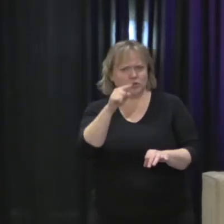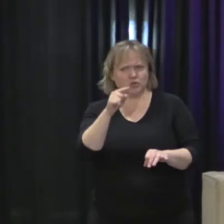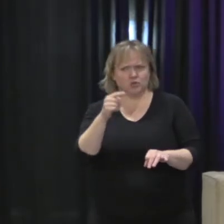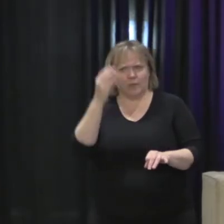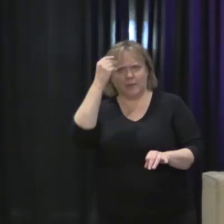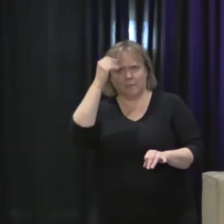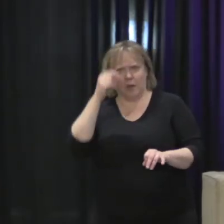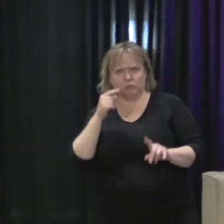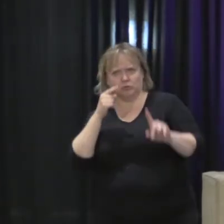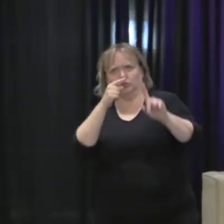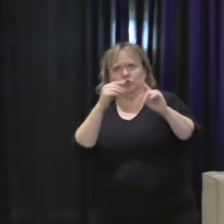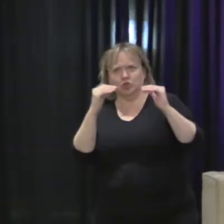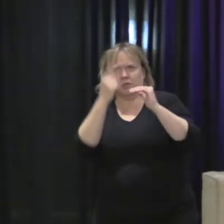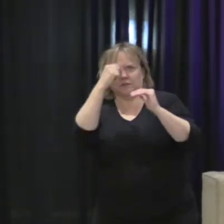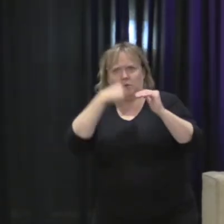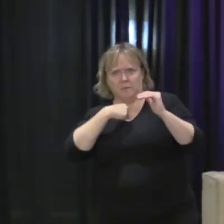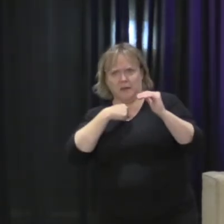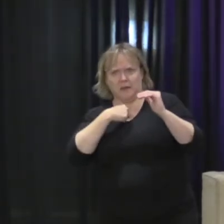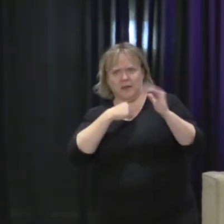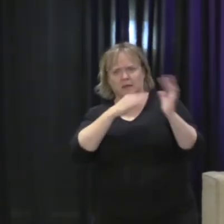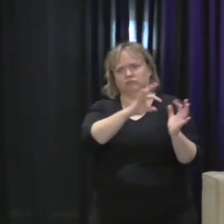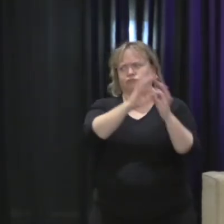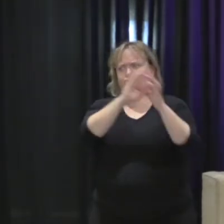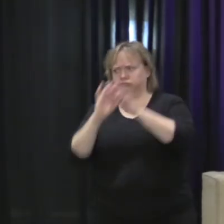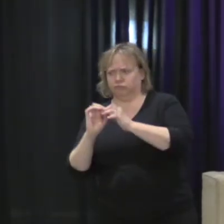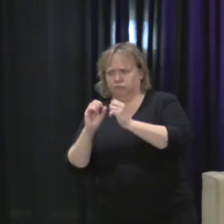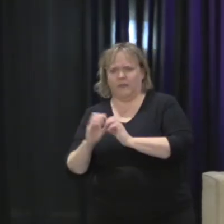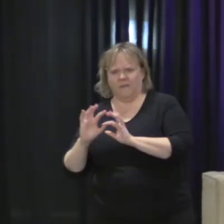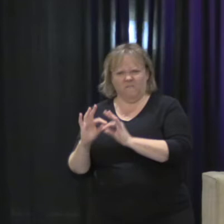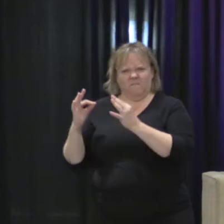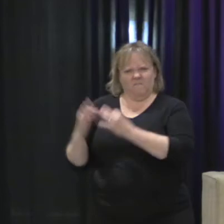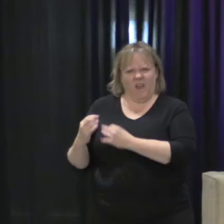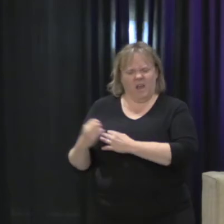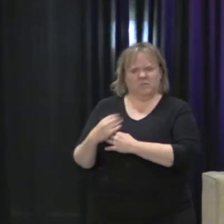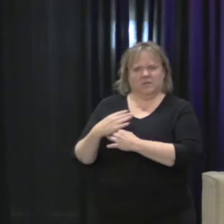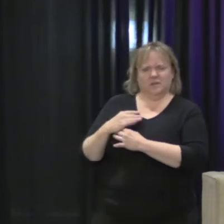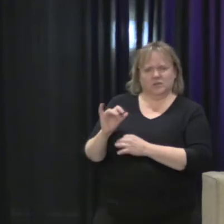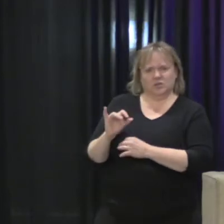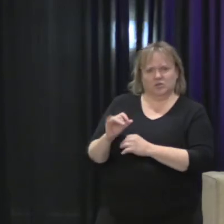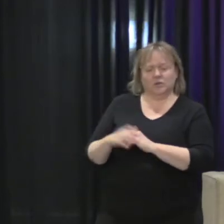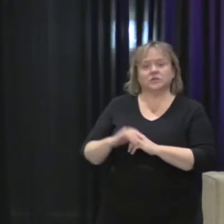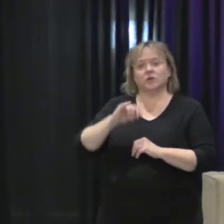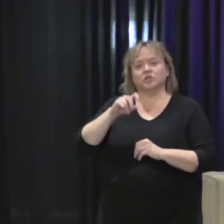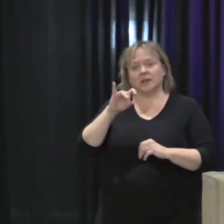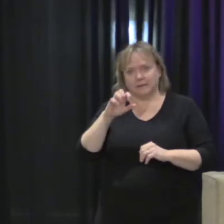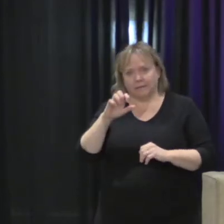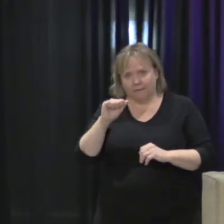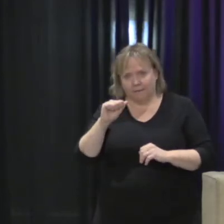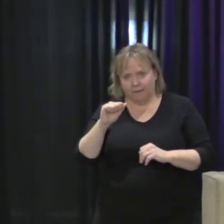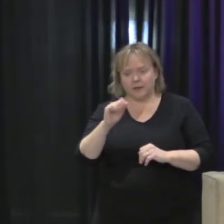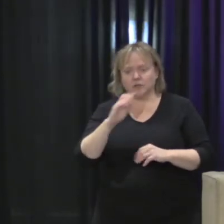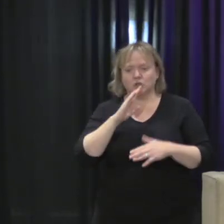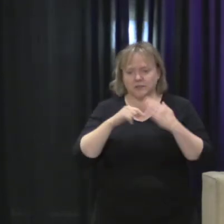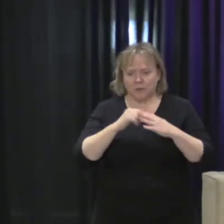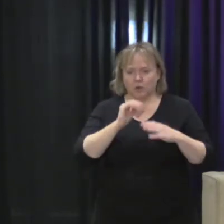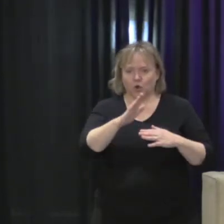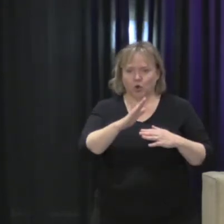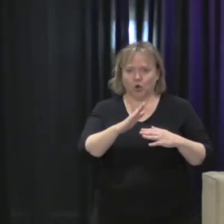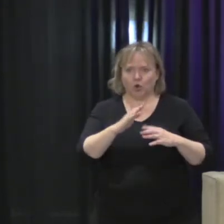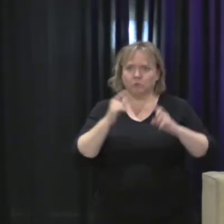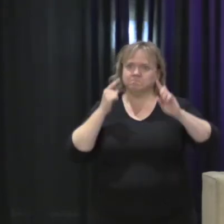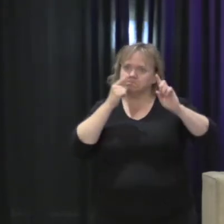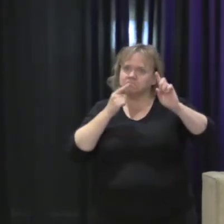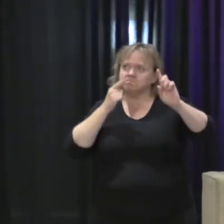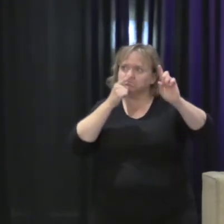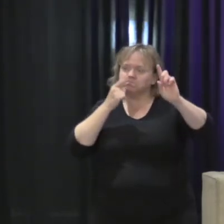And so Jessica, her quest for justice is featured alongside her own kind of personal journey